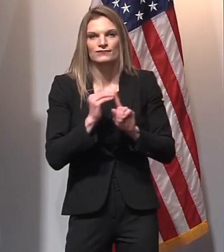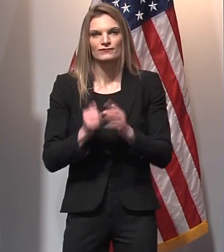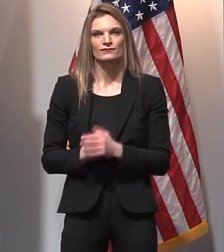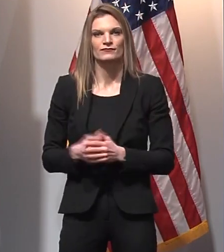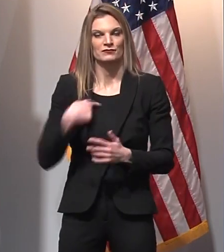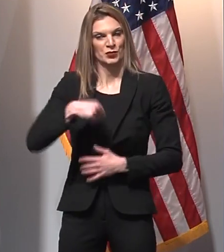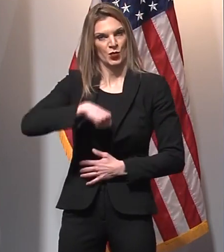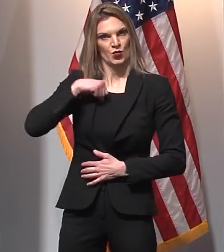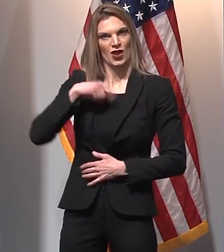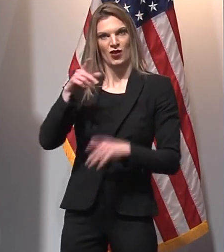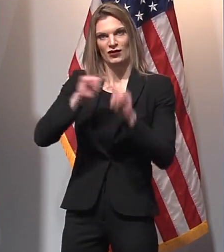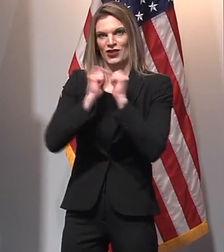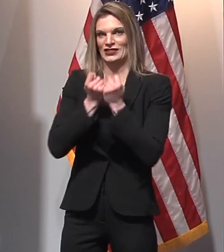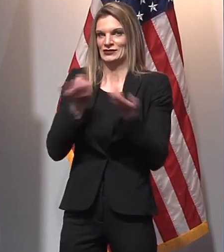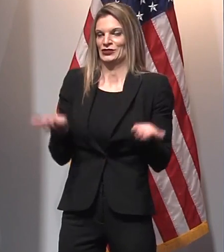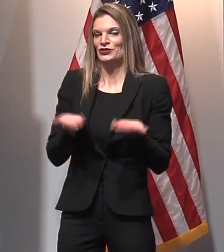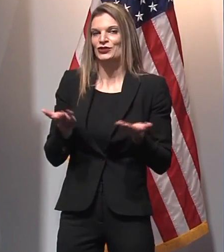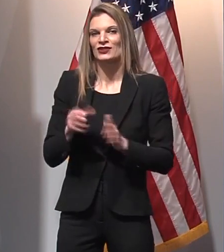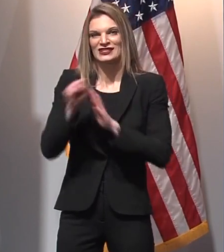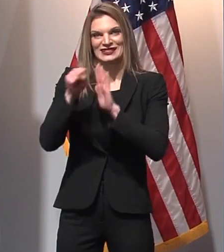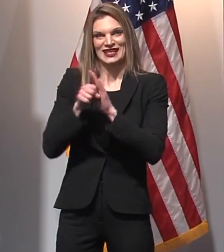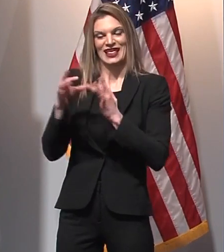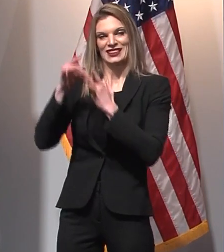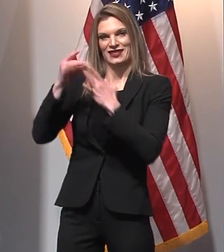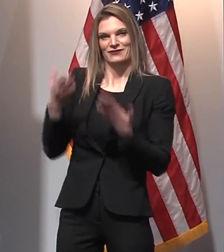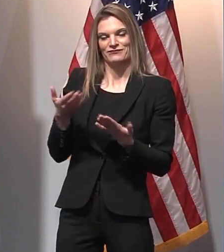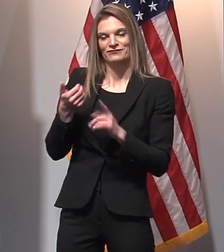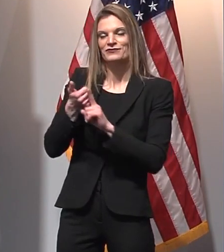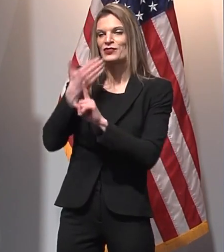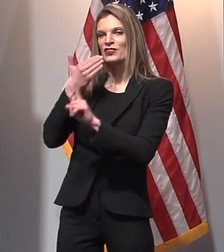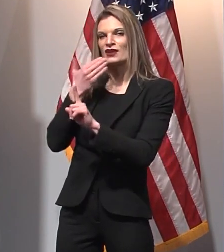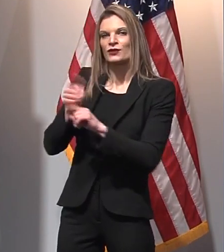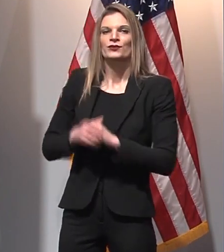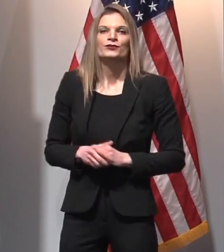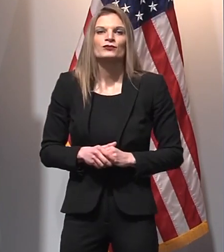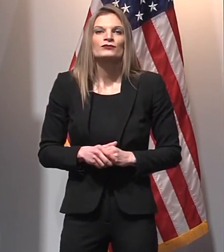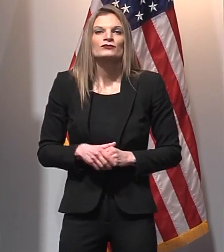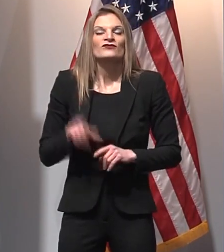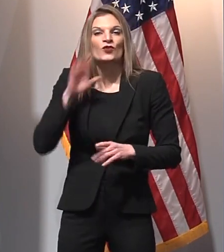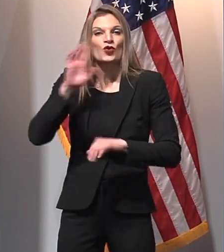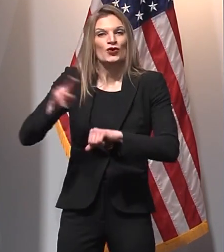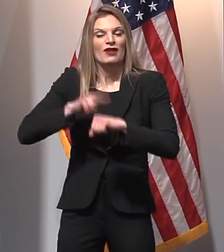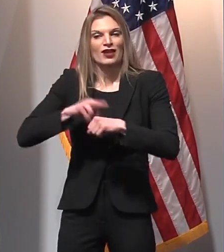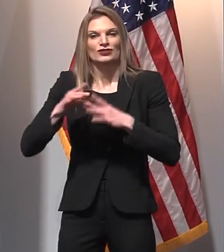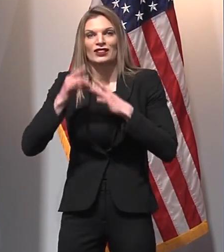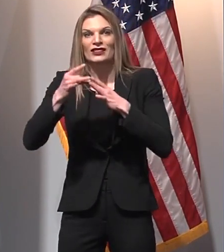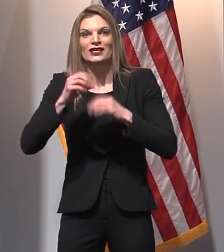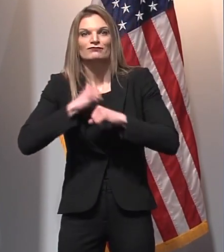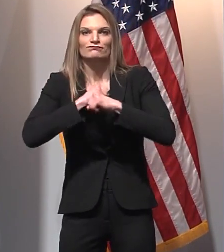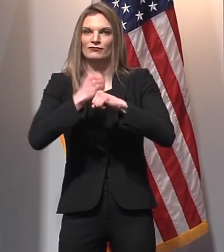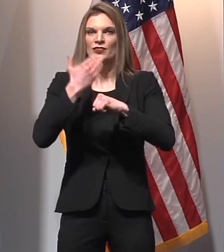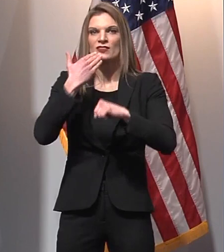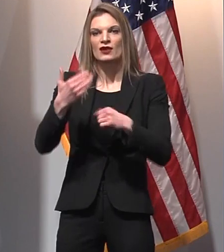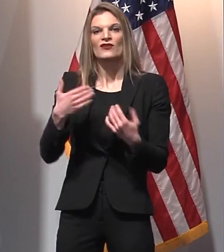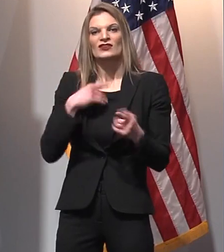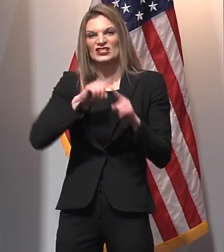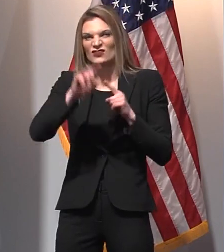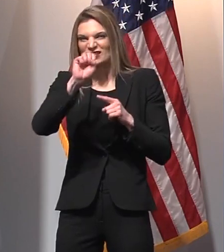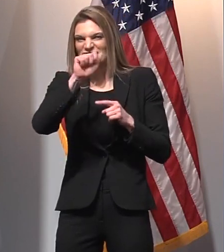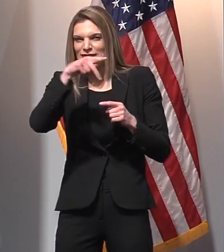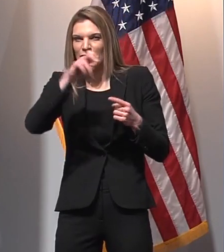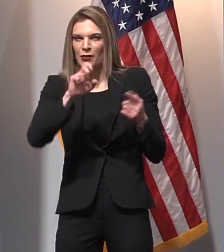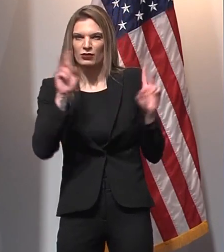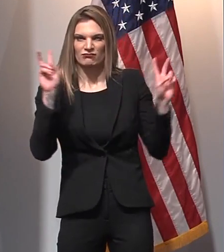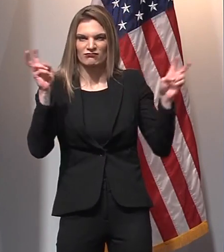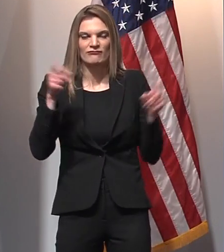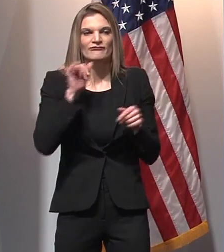team at the State Bureau of Laboratories led by Dr. Sandip Shah for their national leadership in sequencing samples from across the state